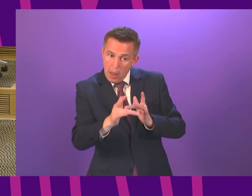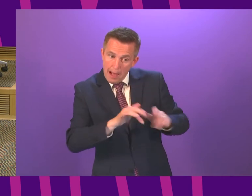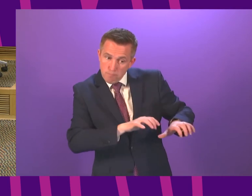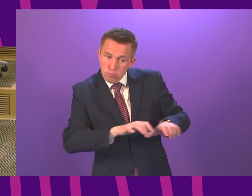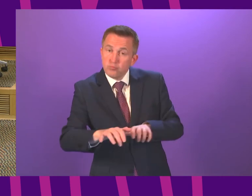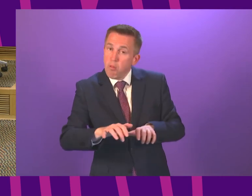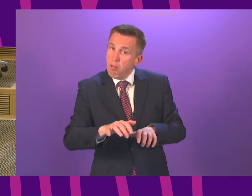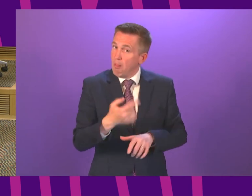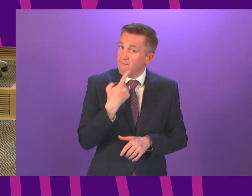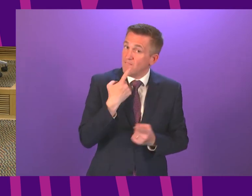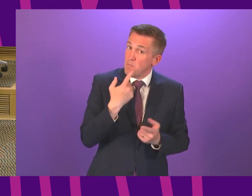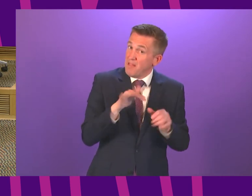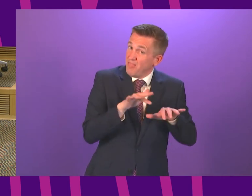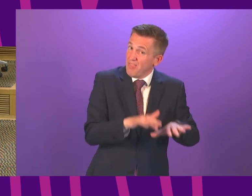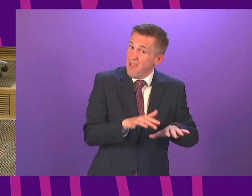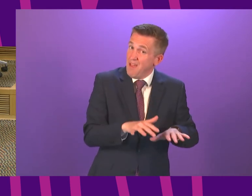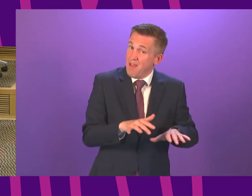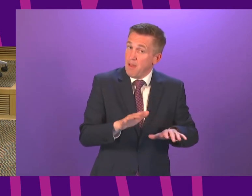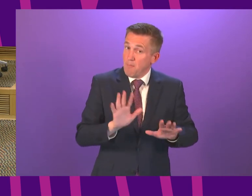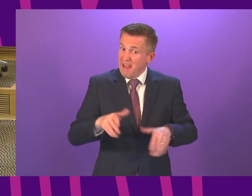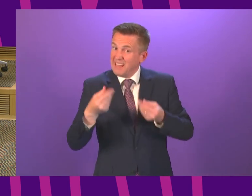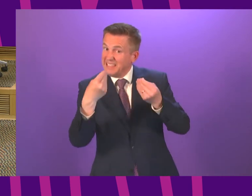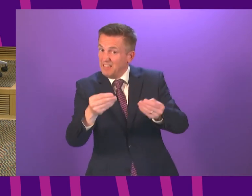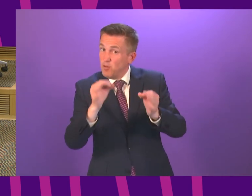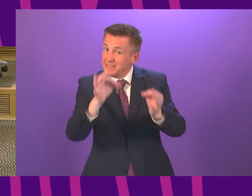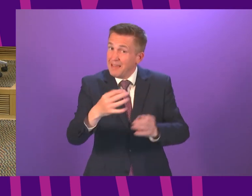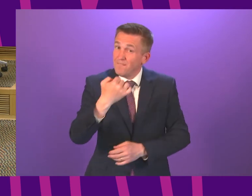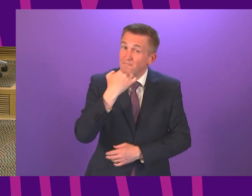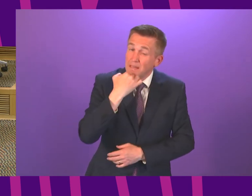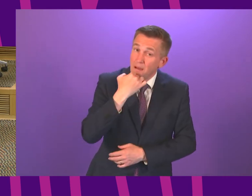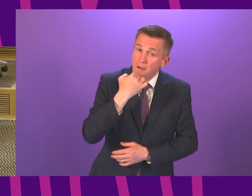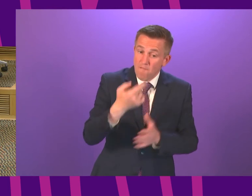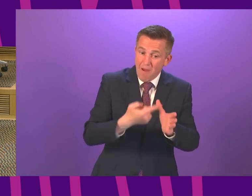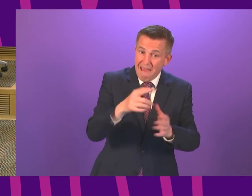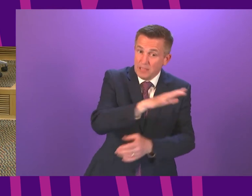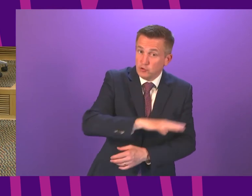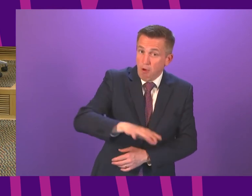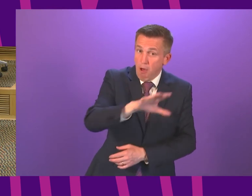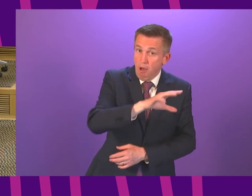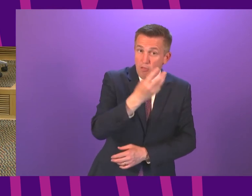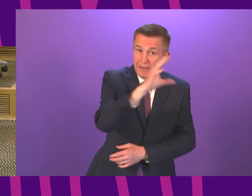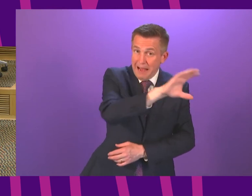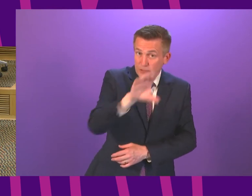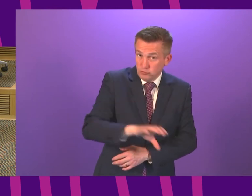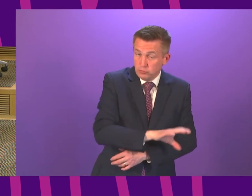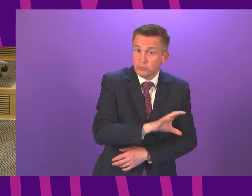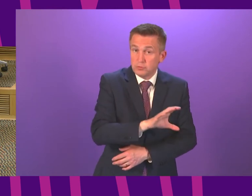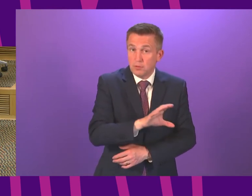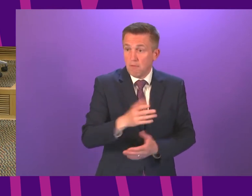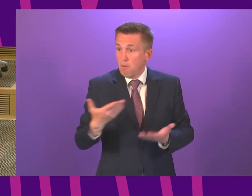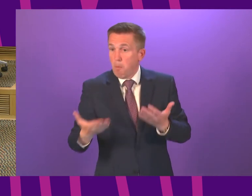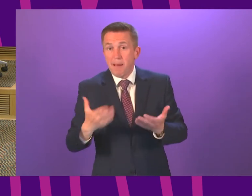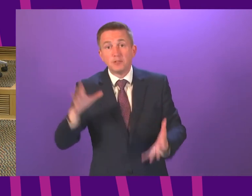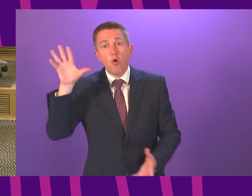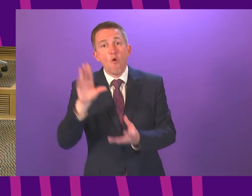I get the precise figure for Willie Coffey but I am not aware of any particular difference between the Ayrshire figure and the figure for